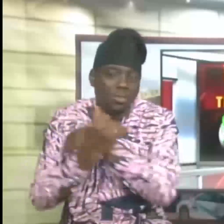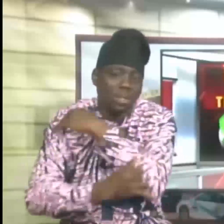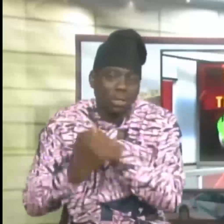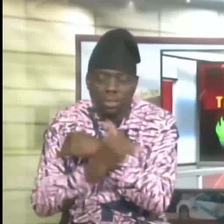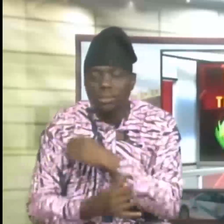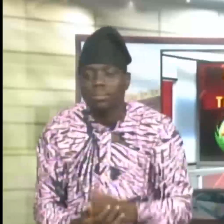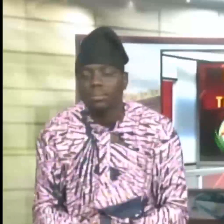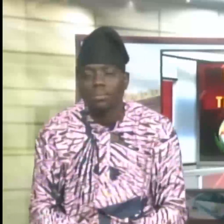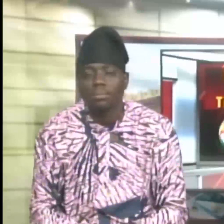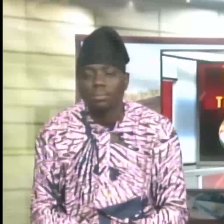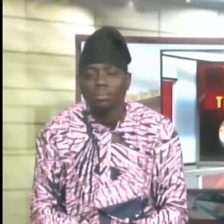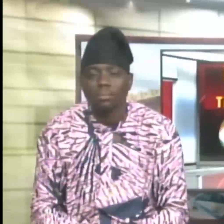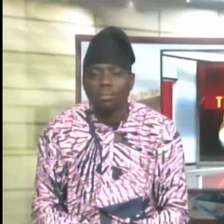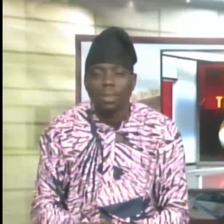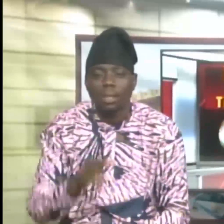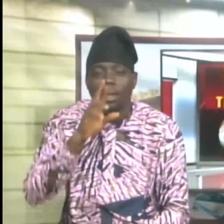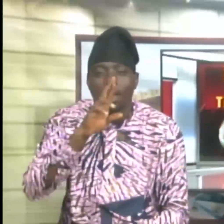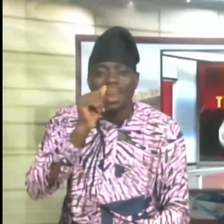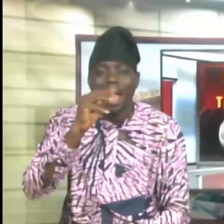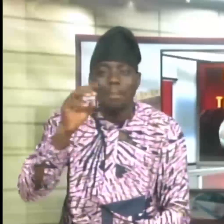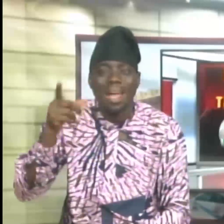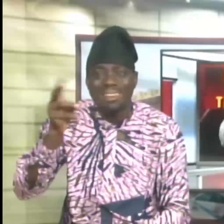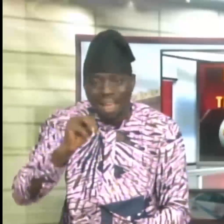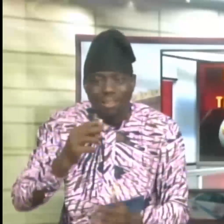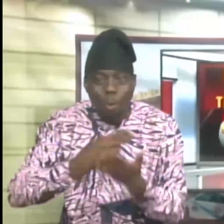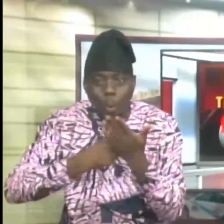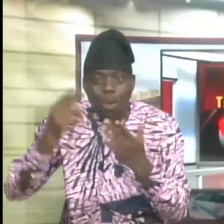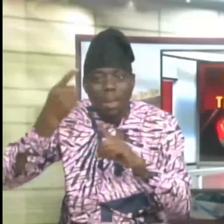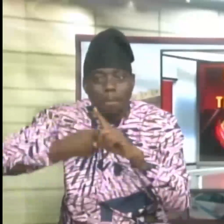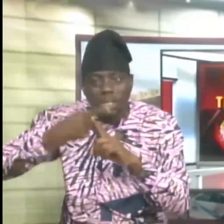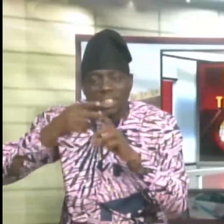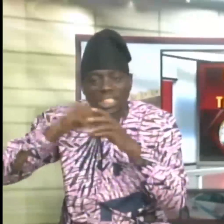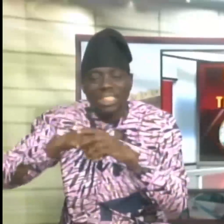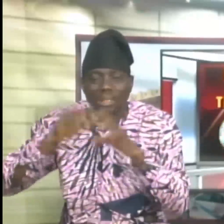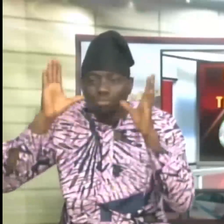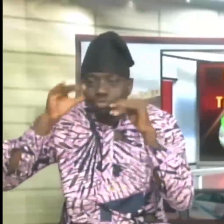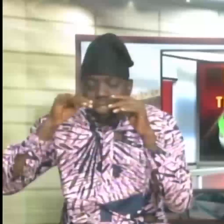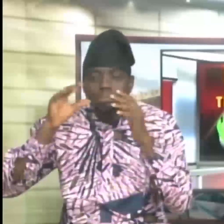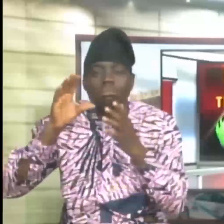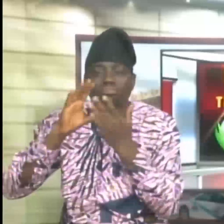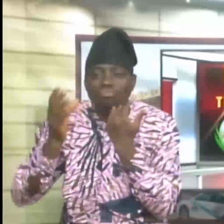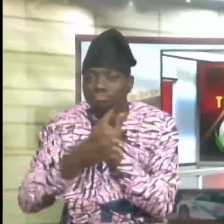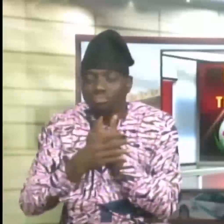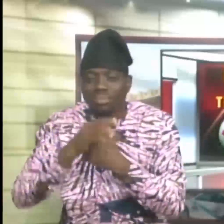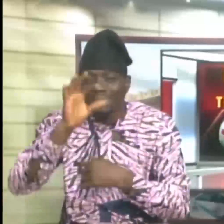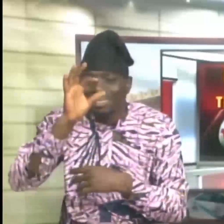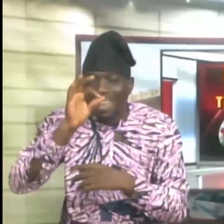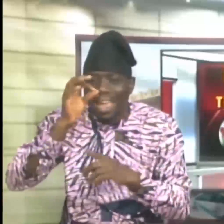Ramadan is referred to as the early month in the Islamic parlance, the ninth month in the Muslim calendar.